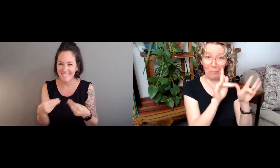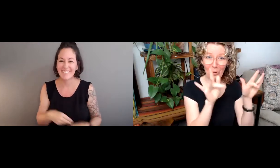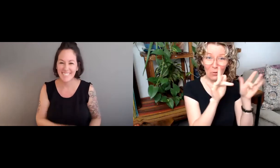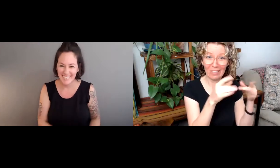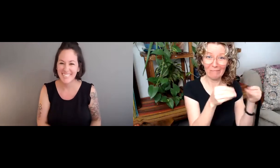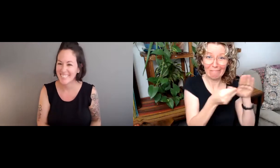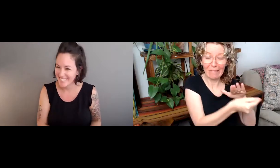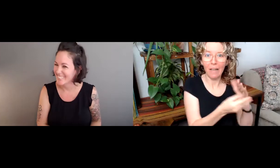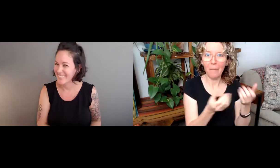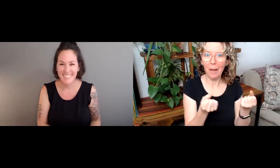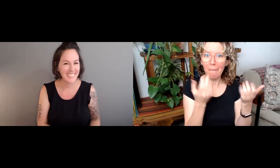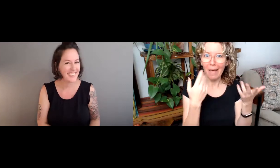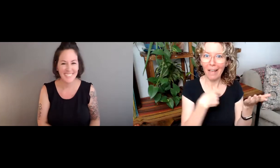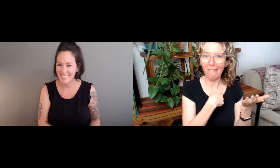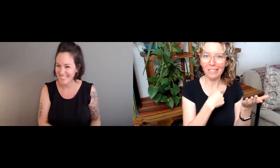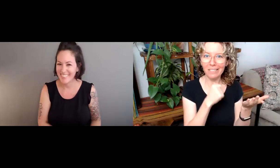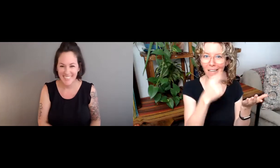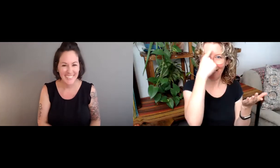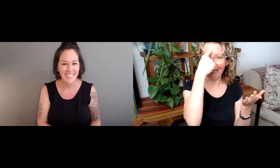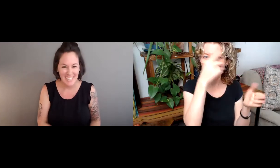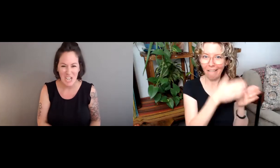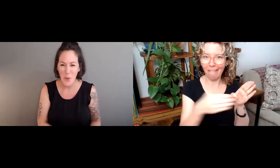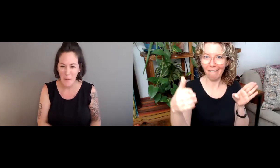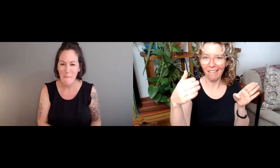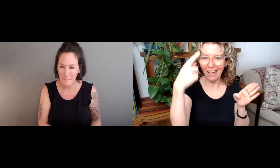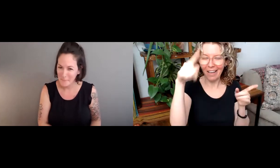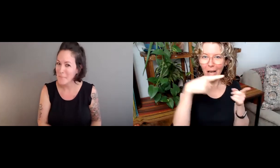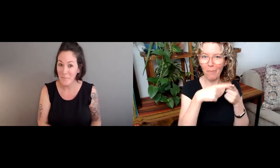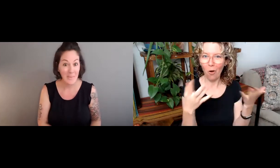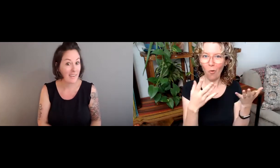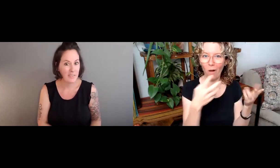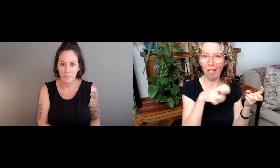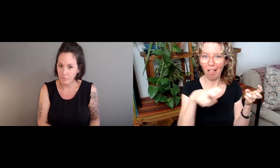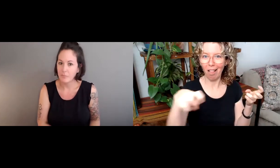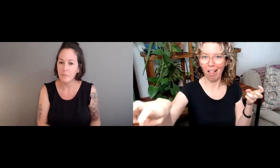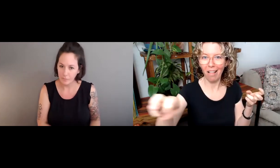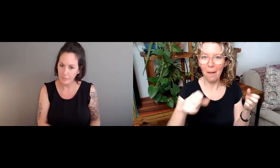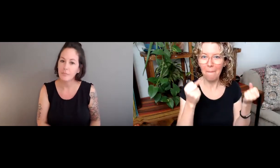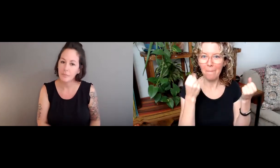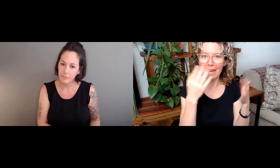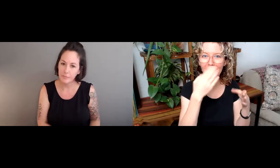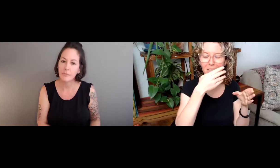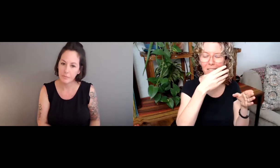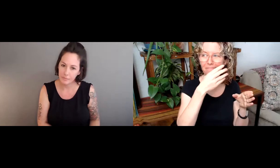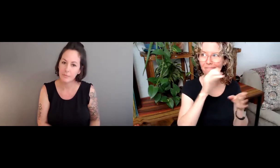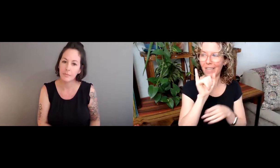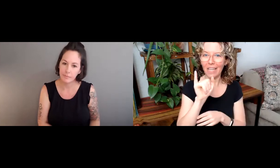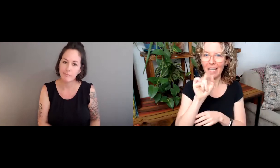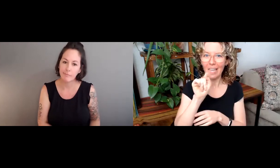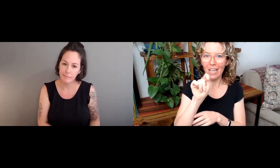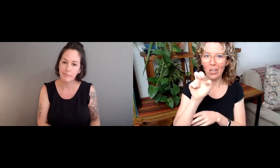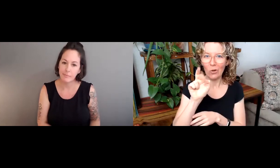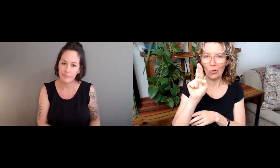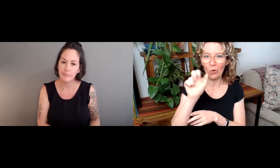used to have data storage where you would put a physical floppy disk into a computer. And at the time, people were not thinking